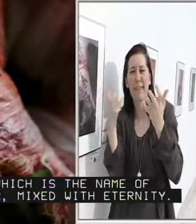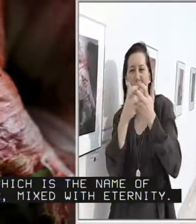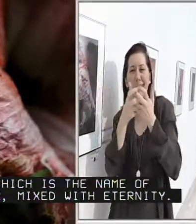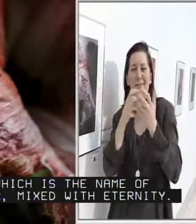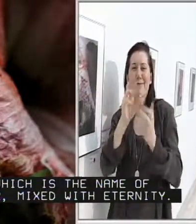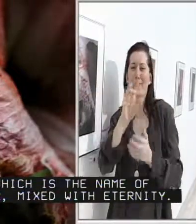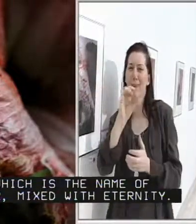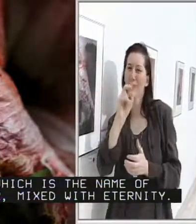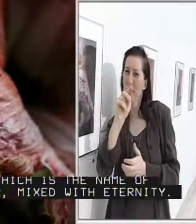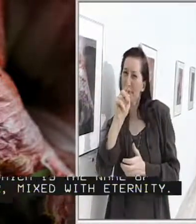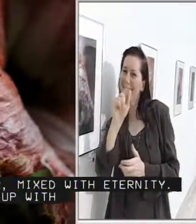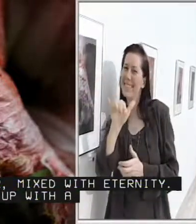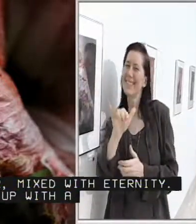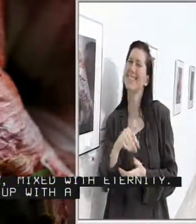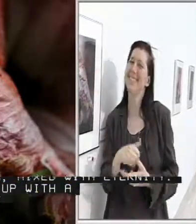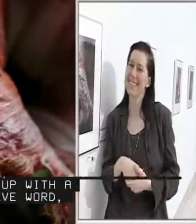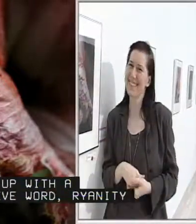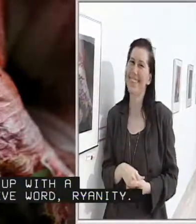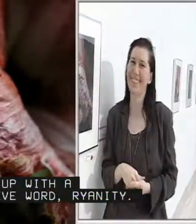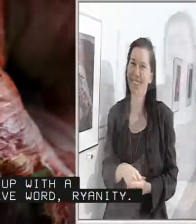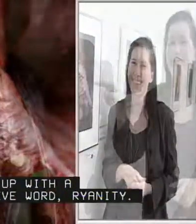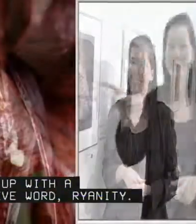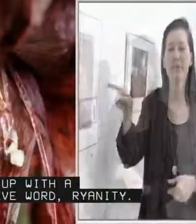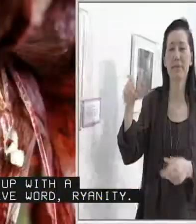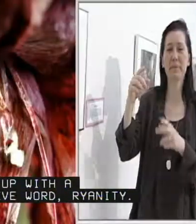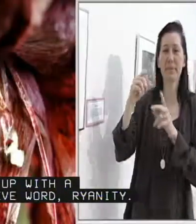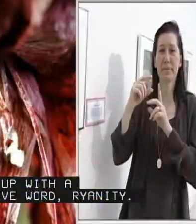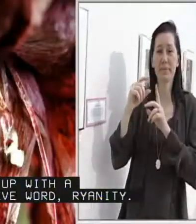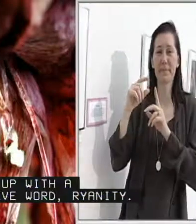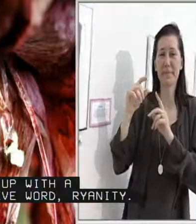mixed with eternity. So I came up with a make-believe word ryanity.